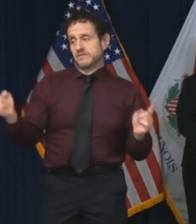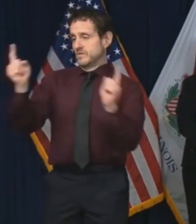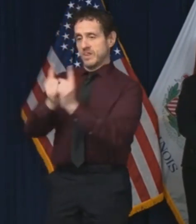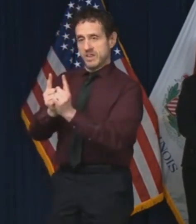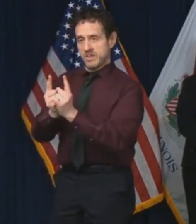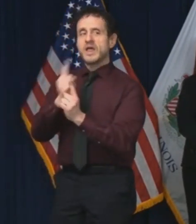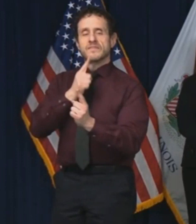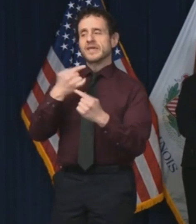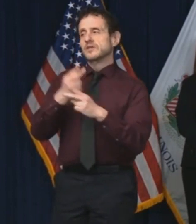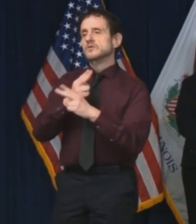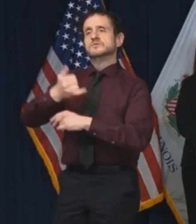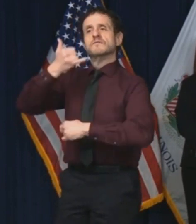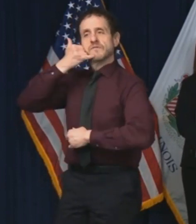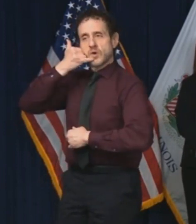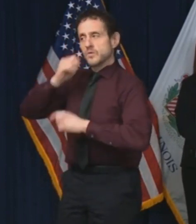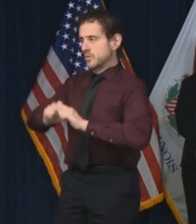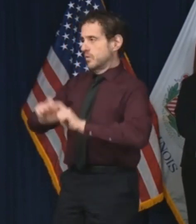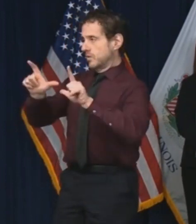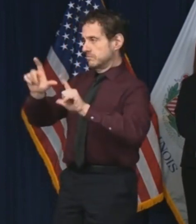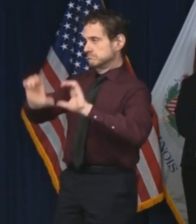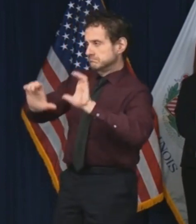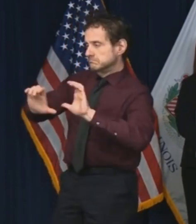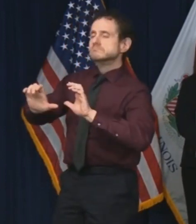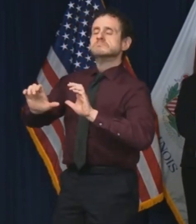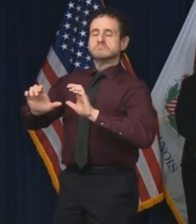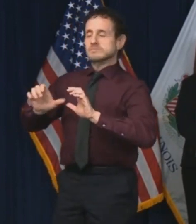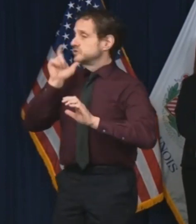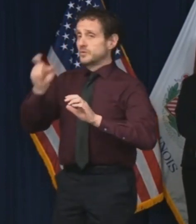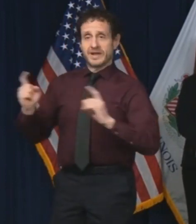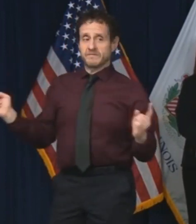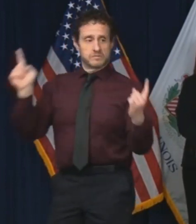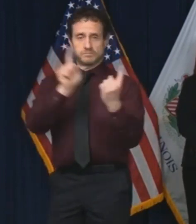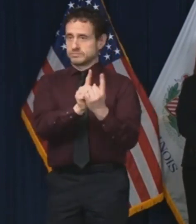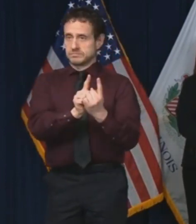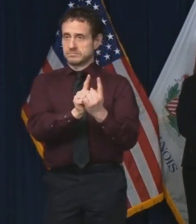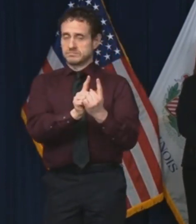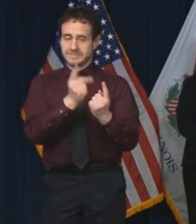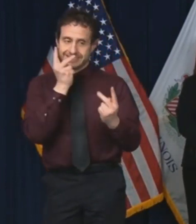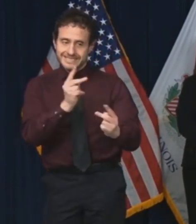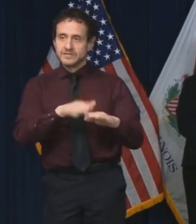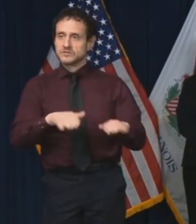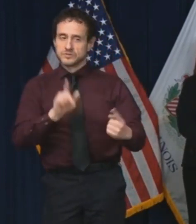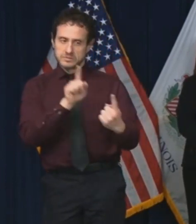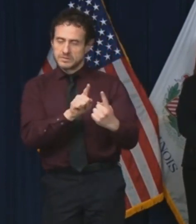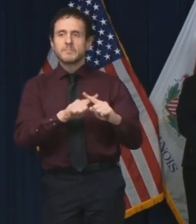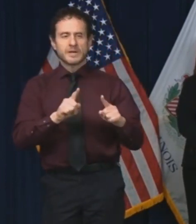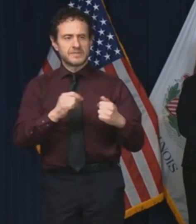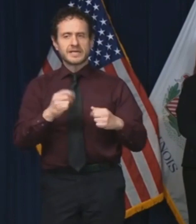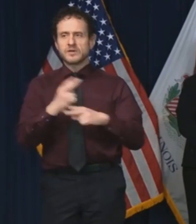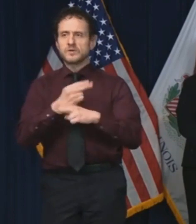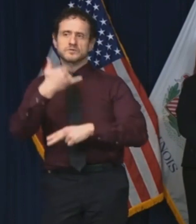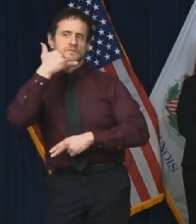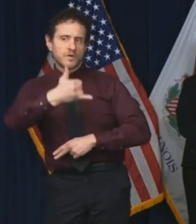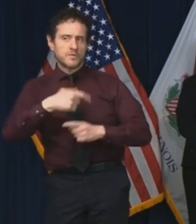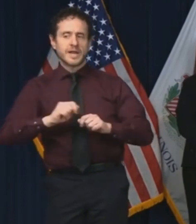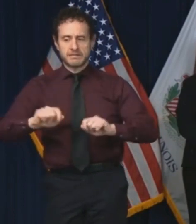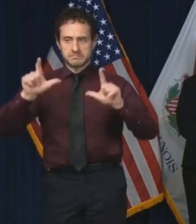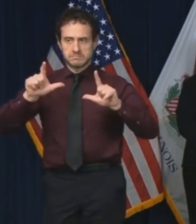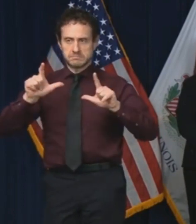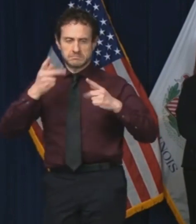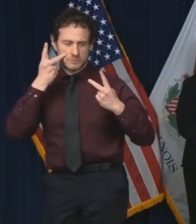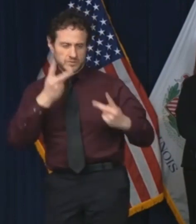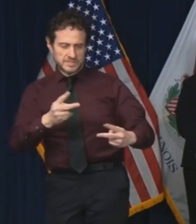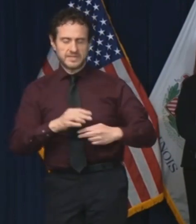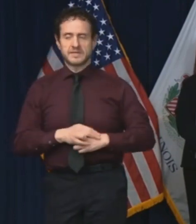video to replace many of their in-person contacts with their children. However, the reality is,